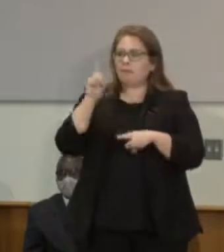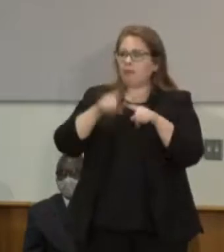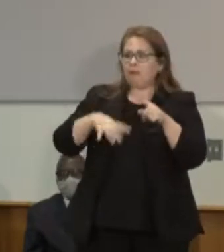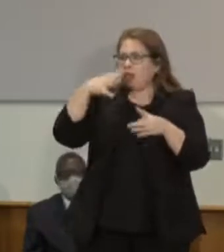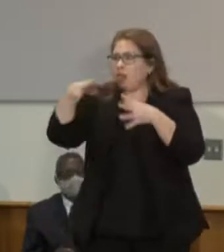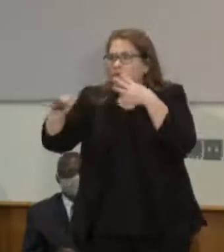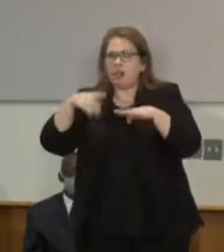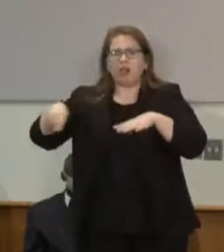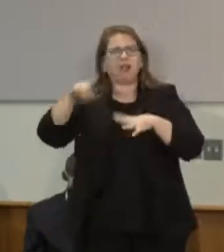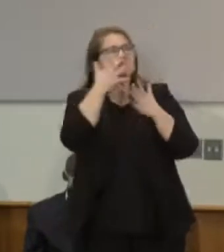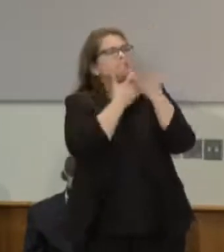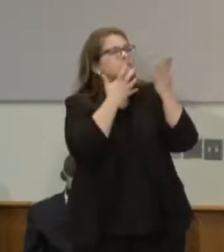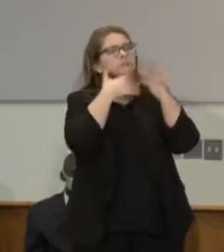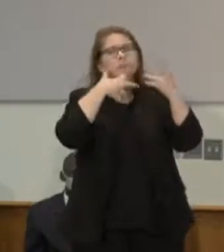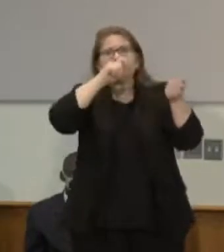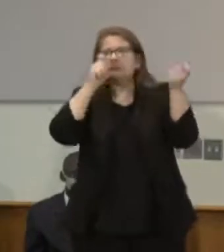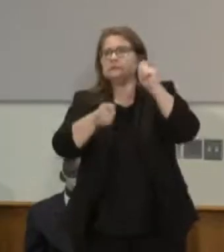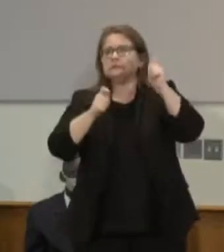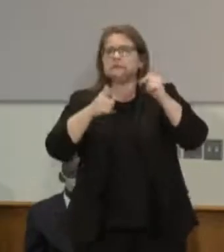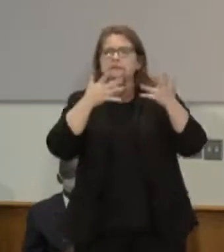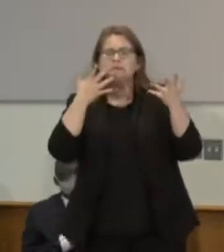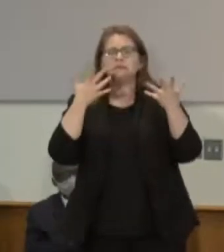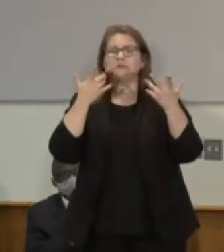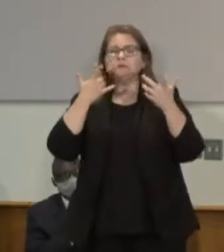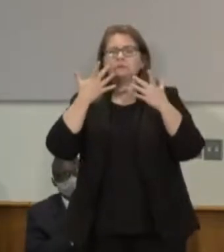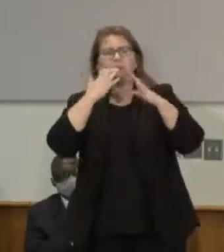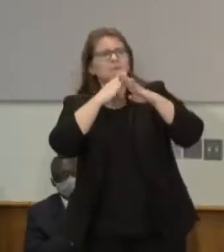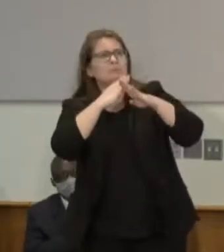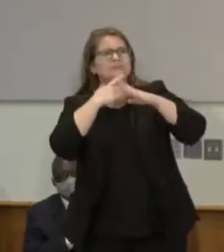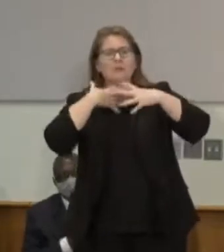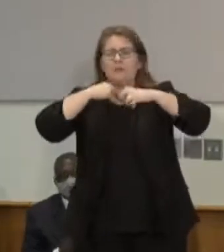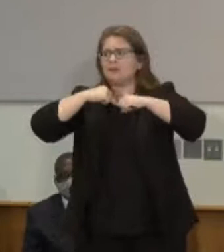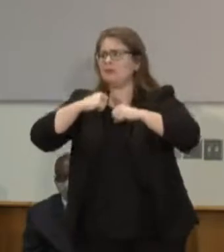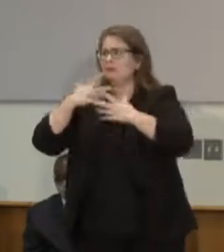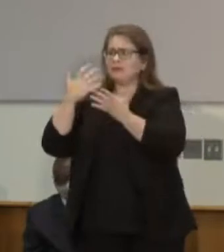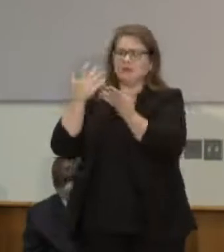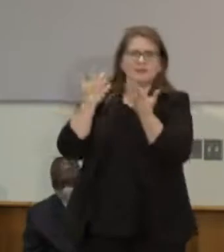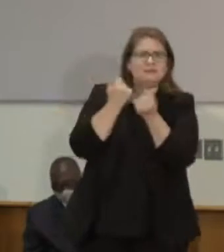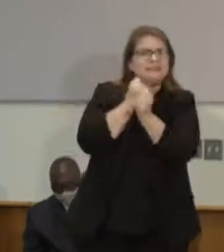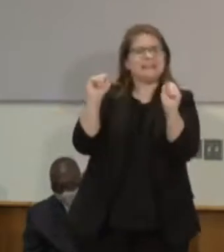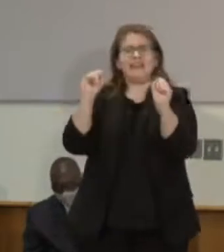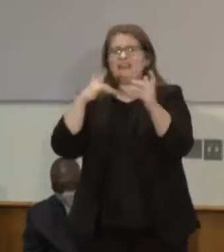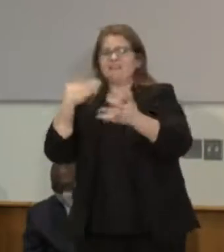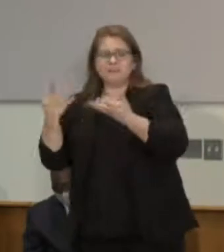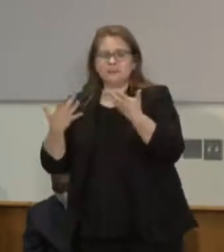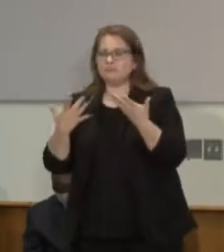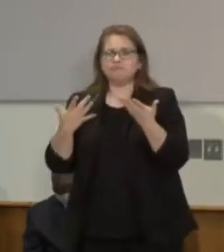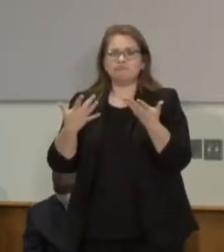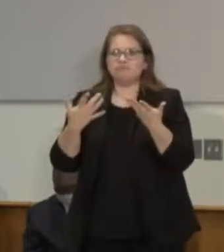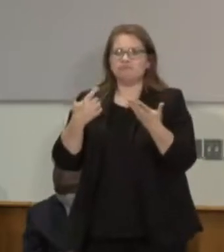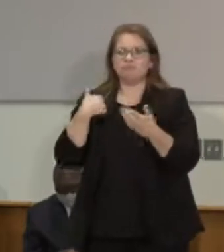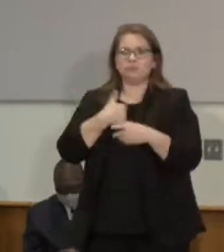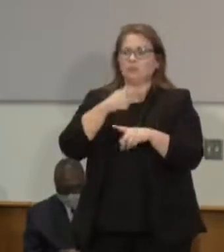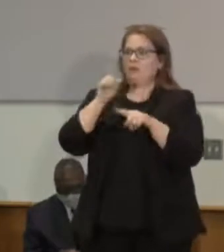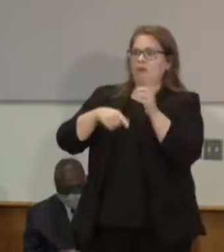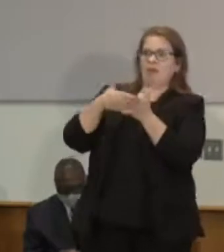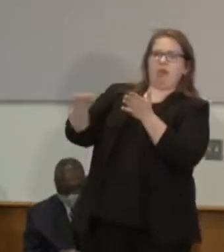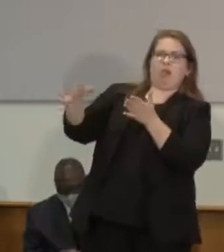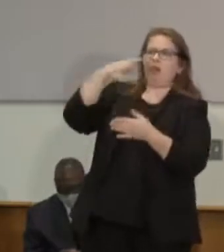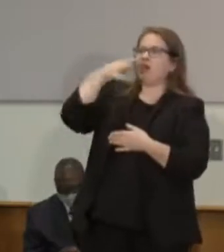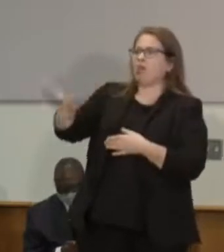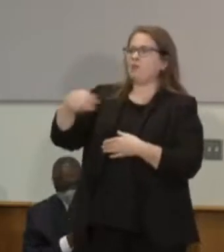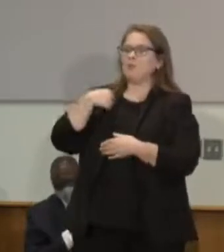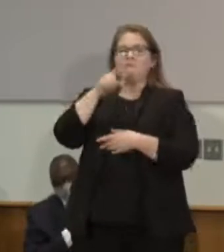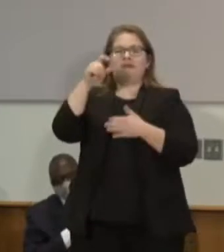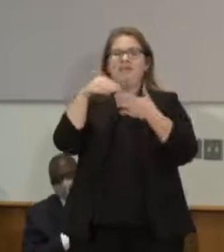and protection of black lives. Now is the time to lead by example and to act and to advance actual